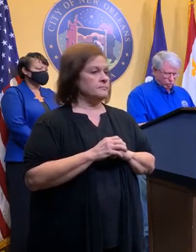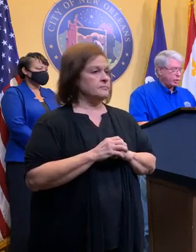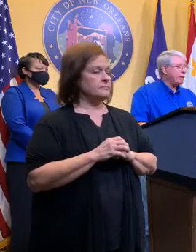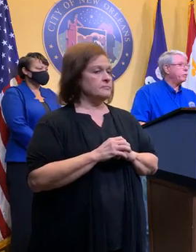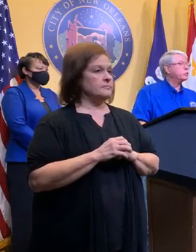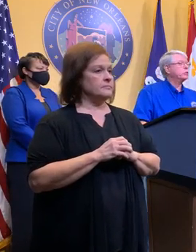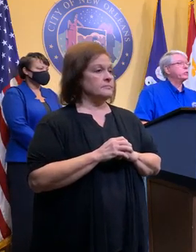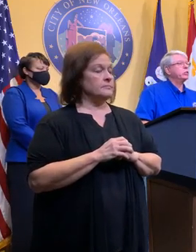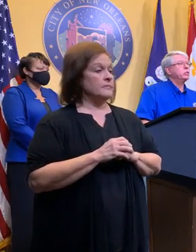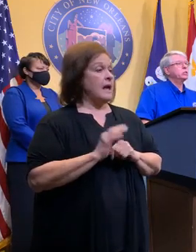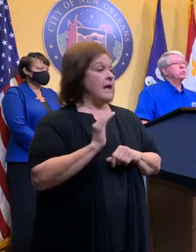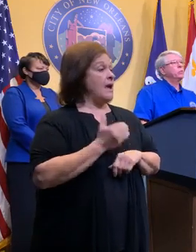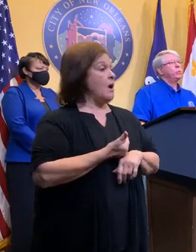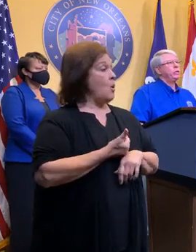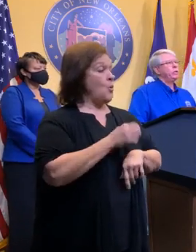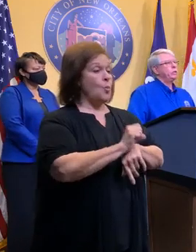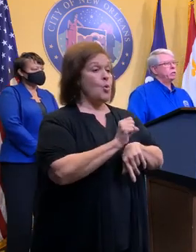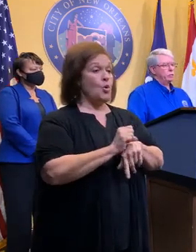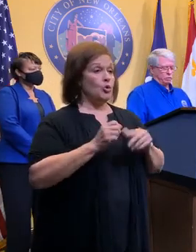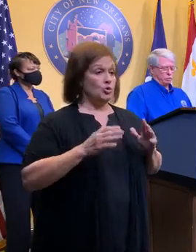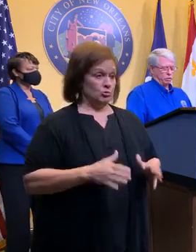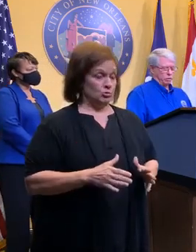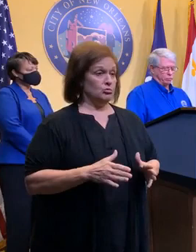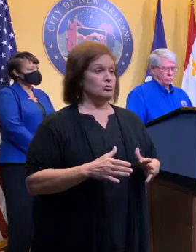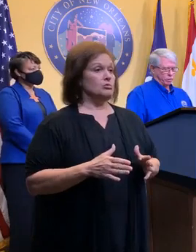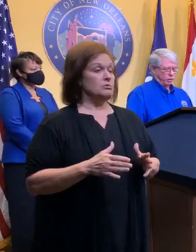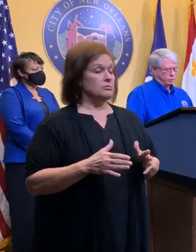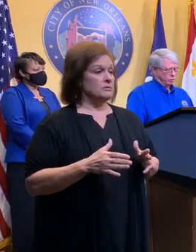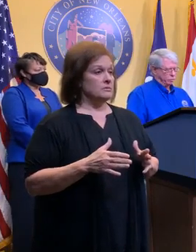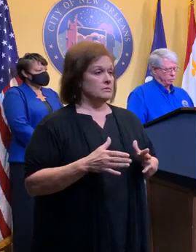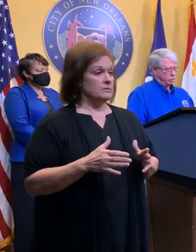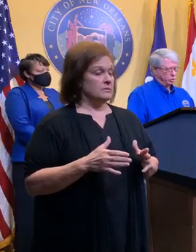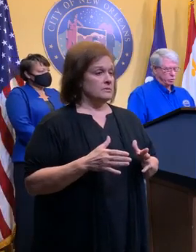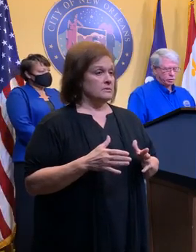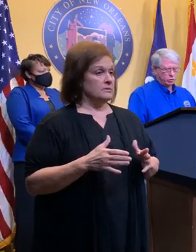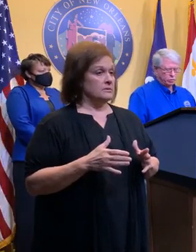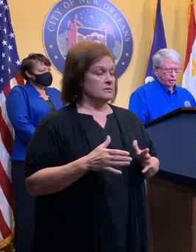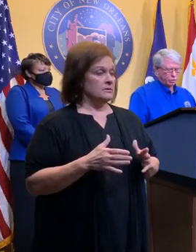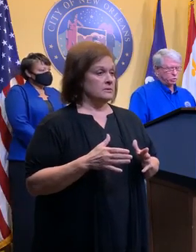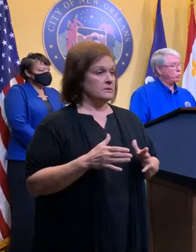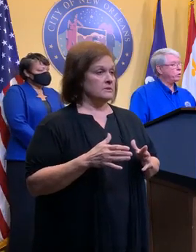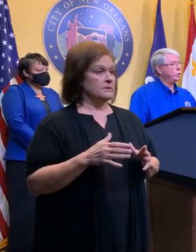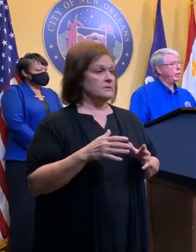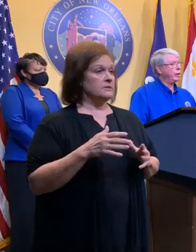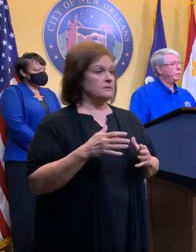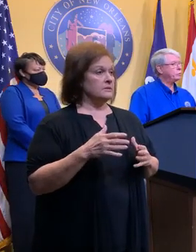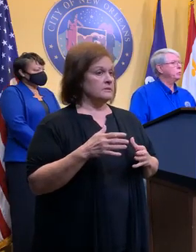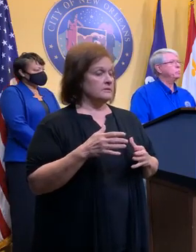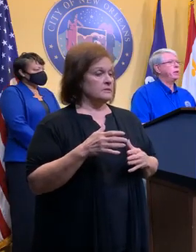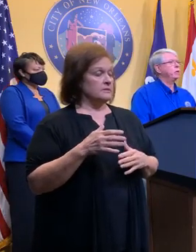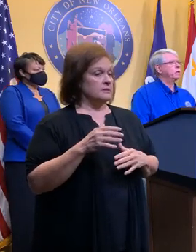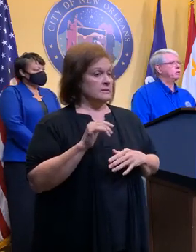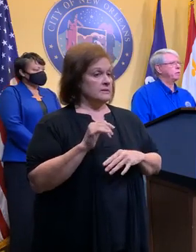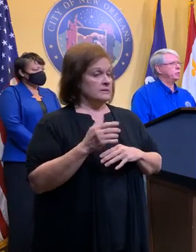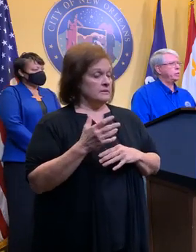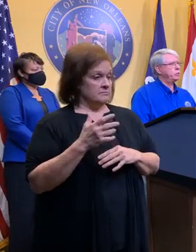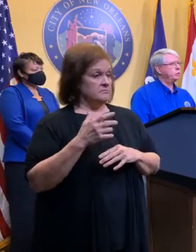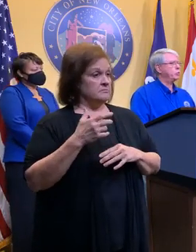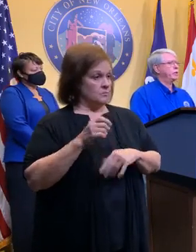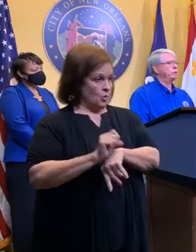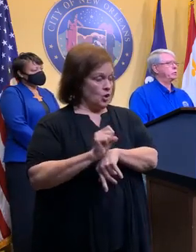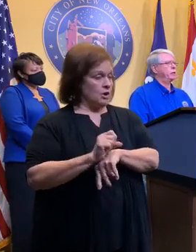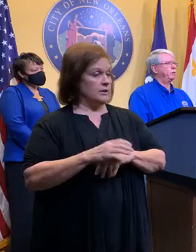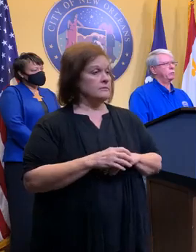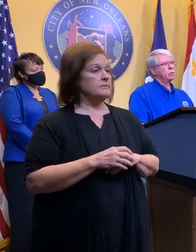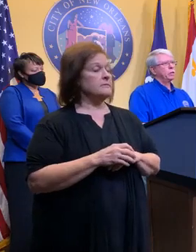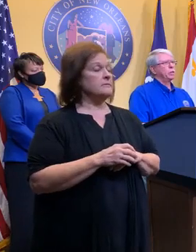As far as staffing is concerned, if a situation arises where we have to man all of our